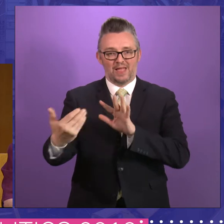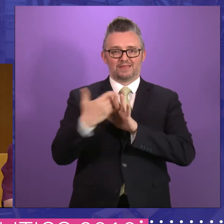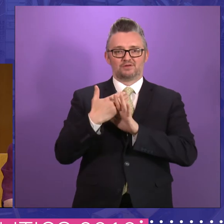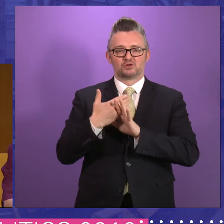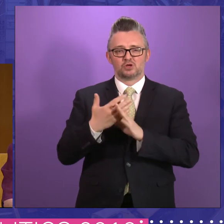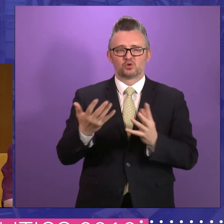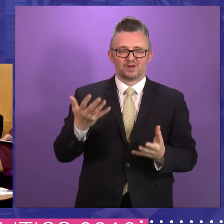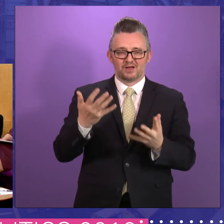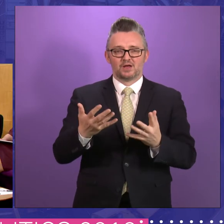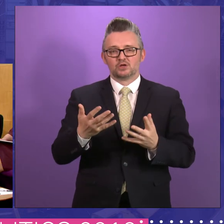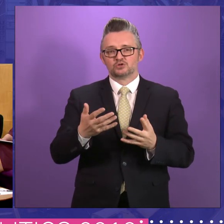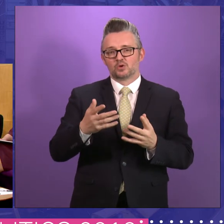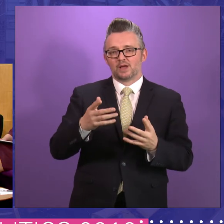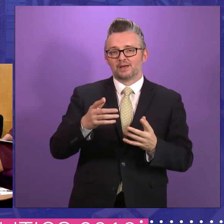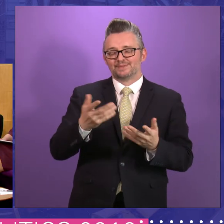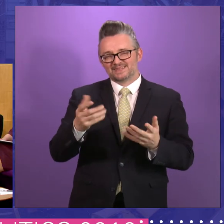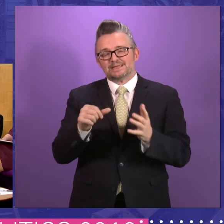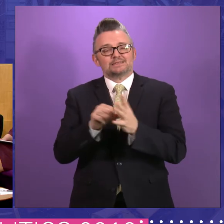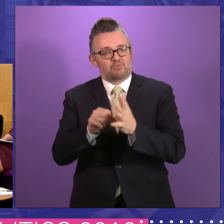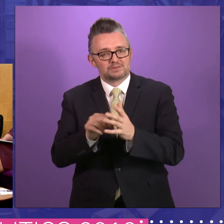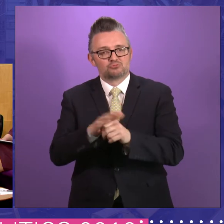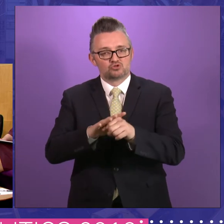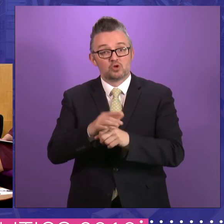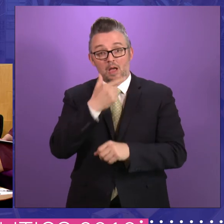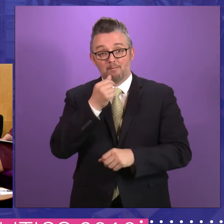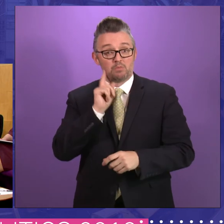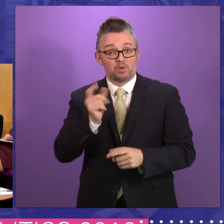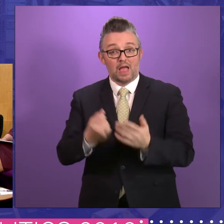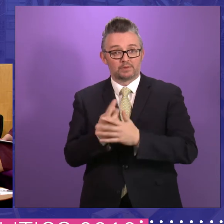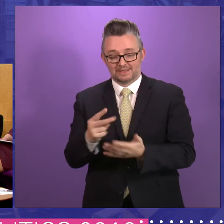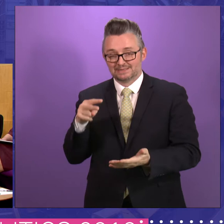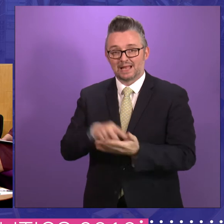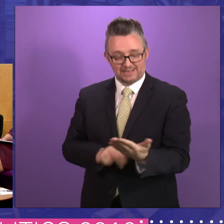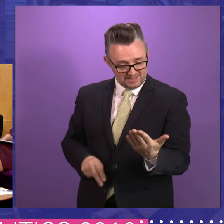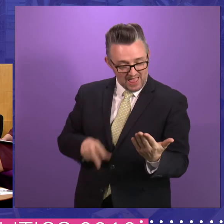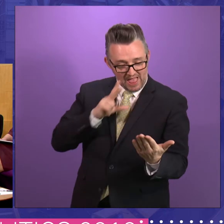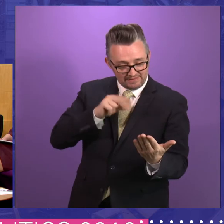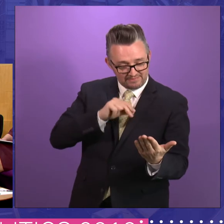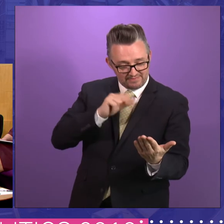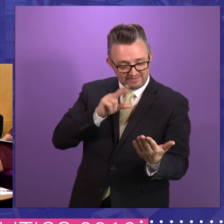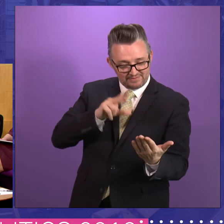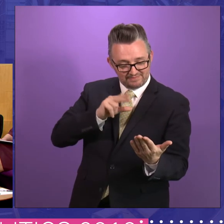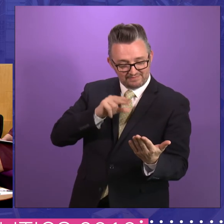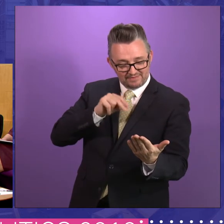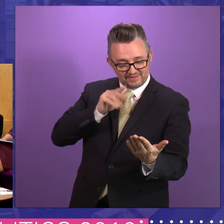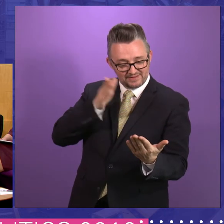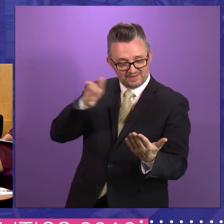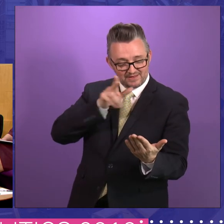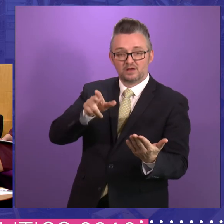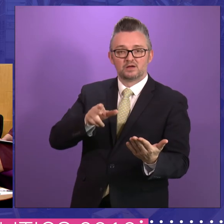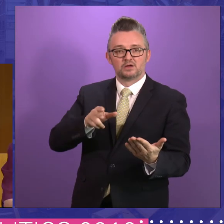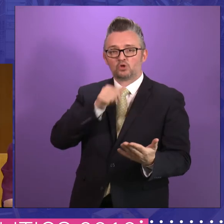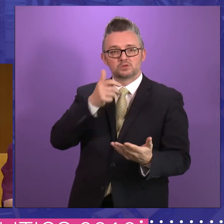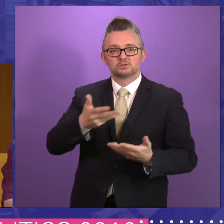becomes a slightly self-fulfilling prophecy. so people end up standing up and reading their party positions at opponents rather than discussing